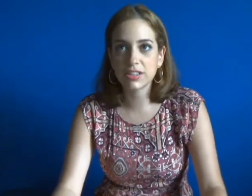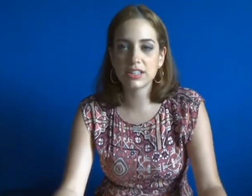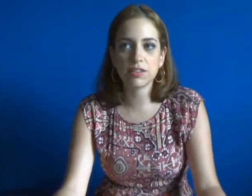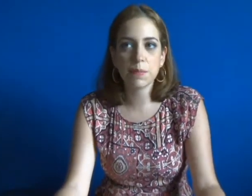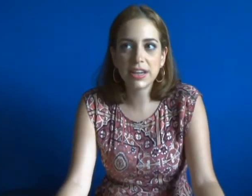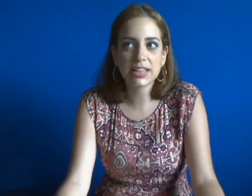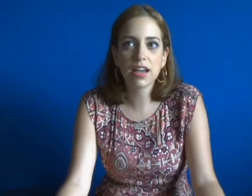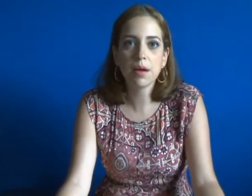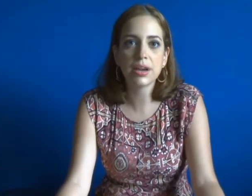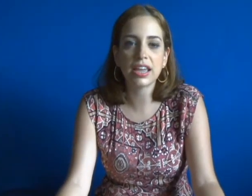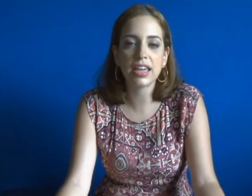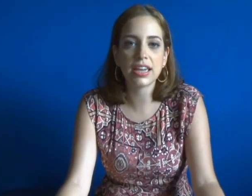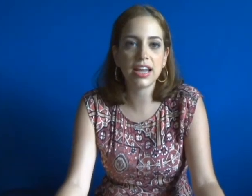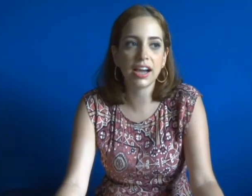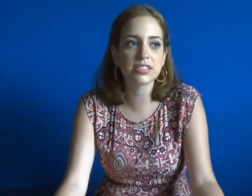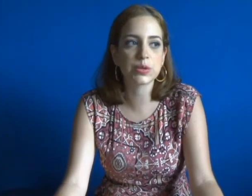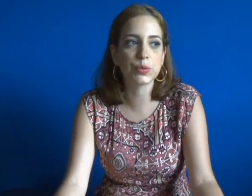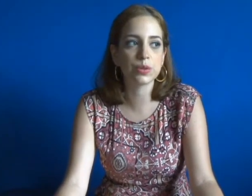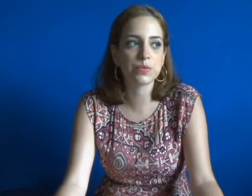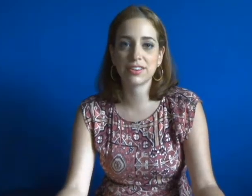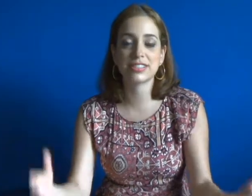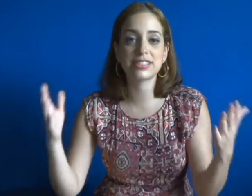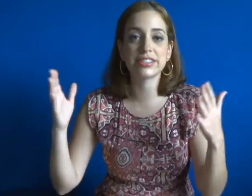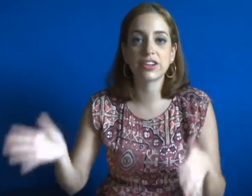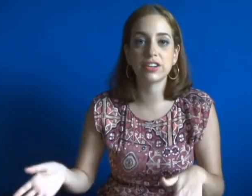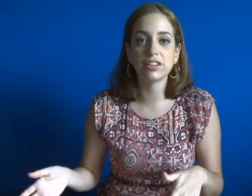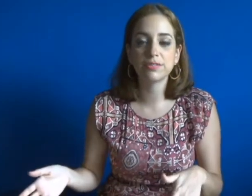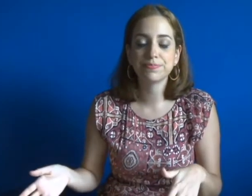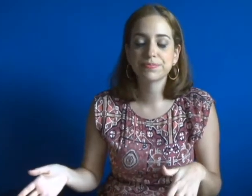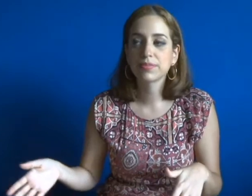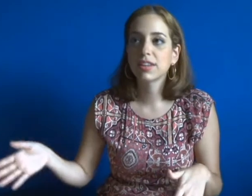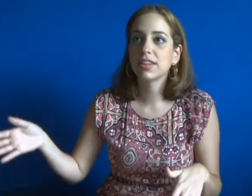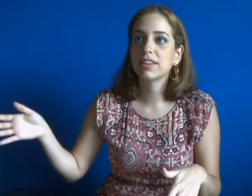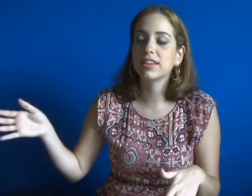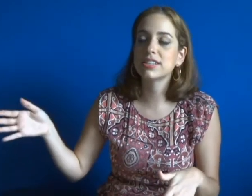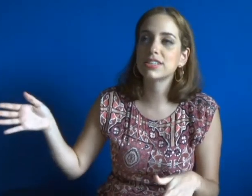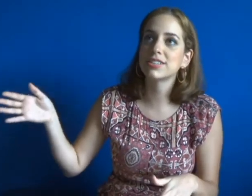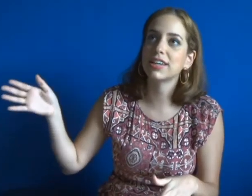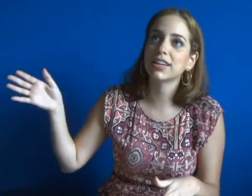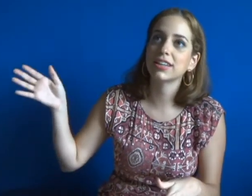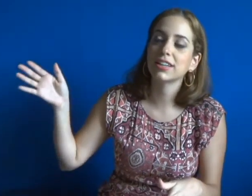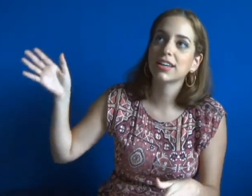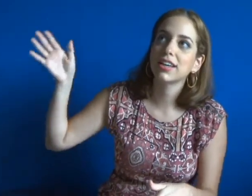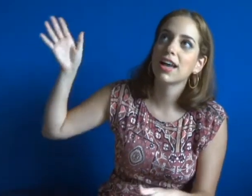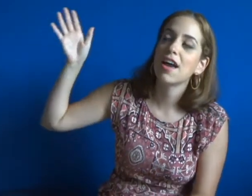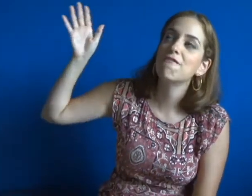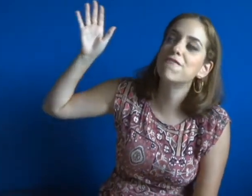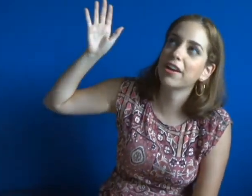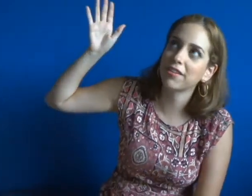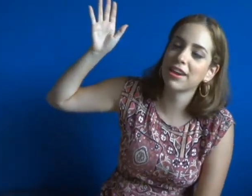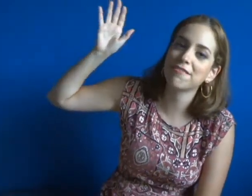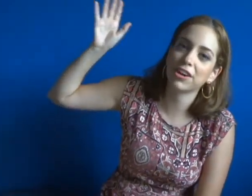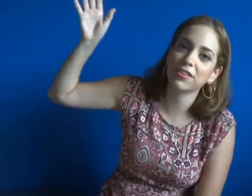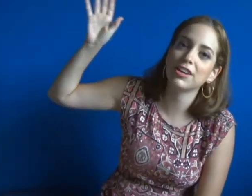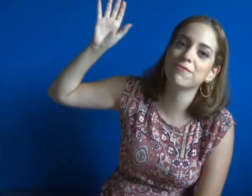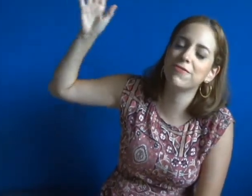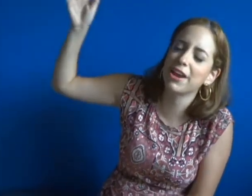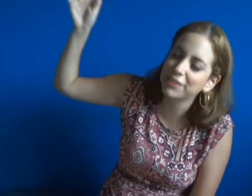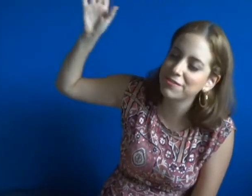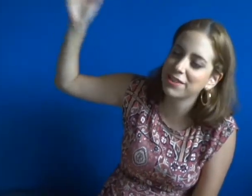love it. It's a romantic comedy in high school. There is this girl that is just, like, very, very, very,